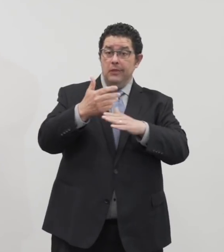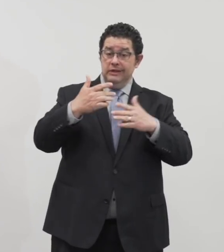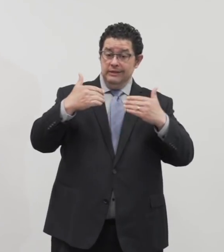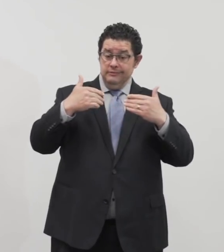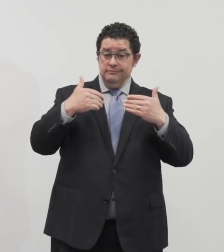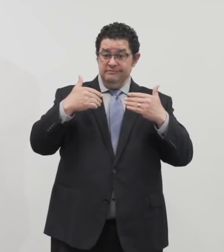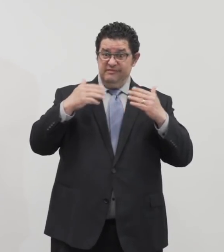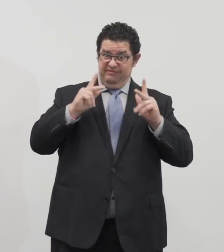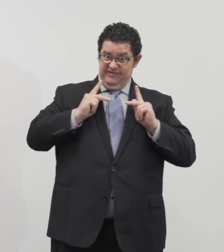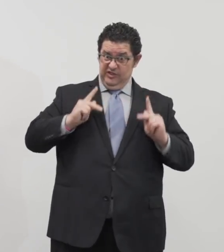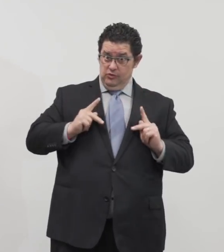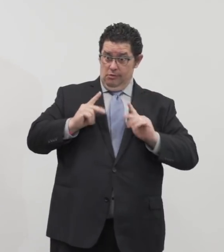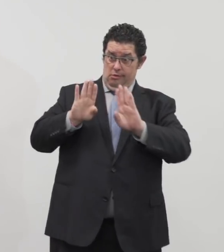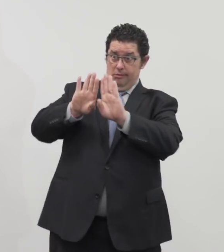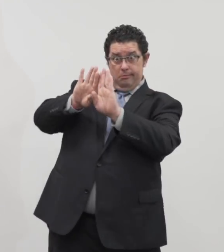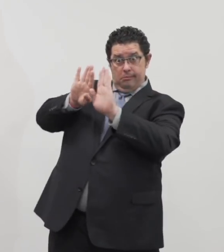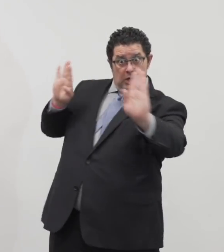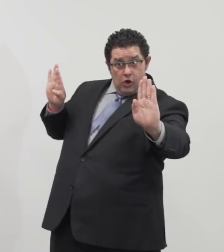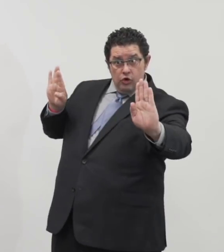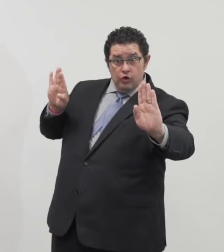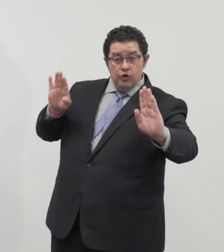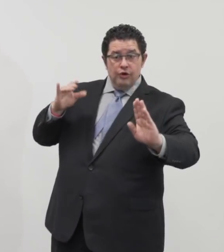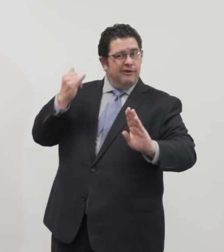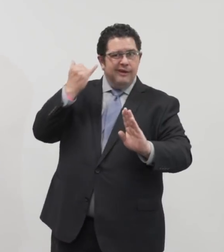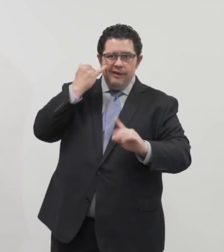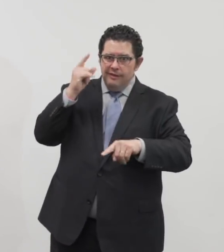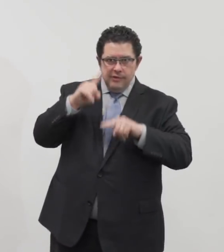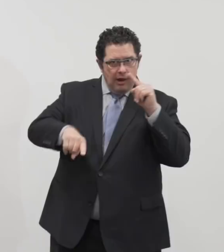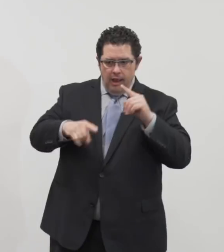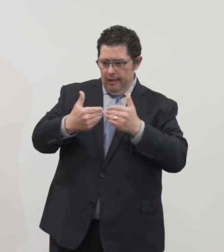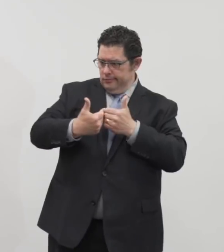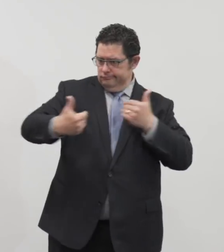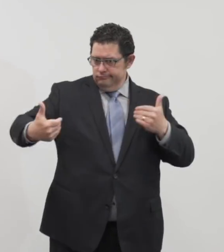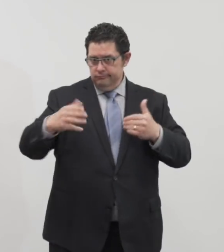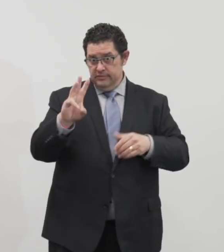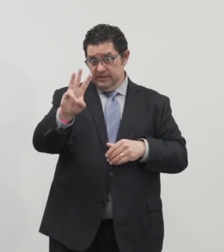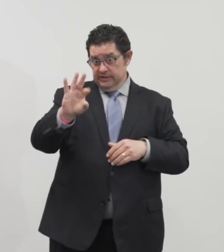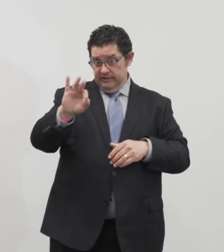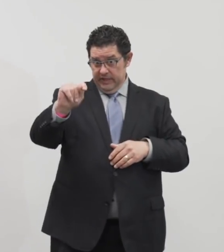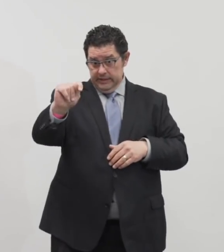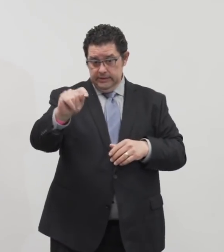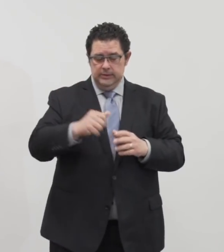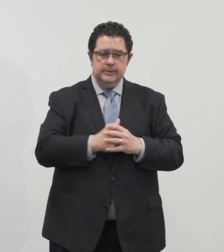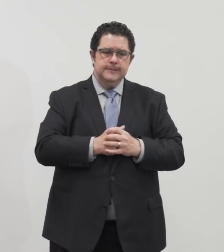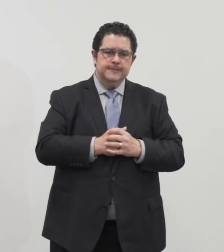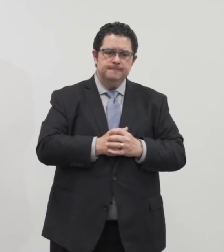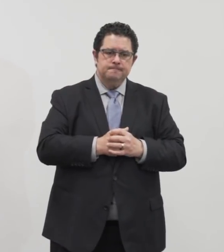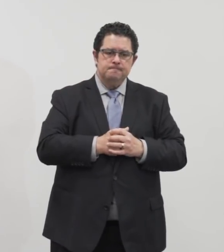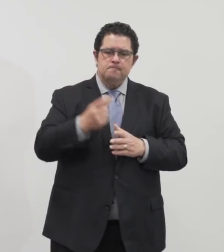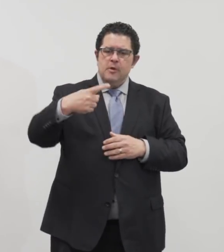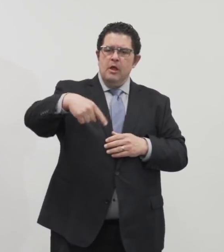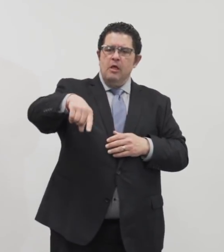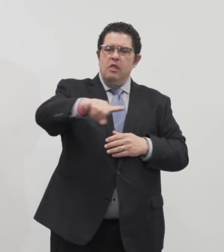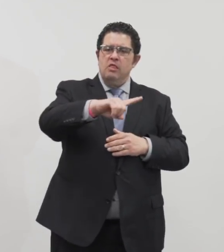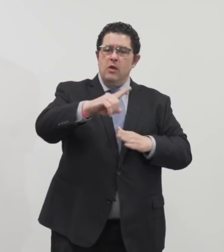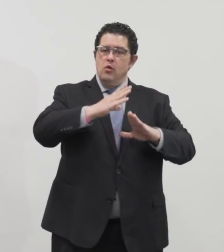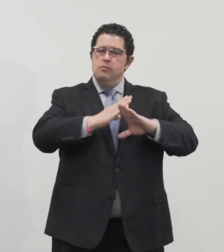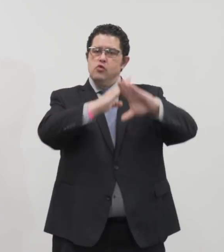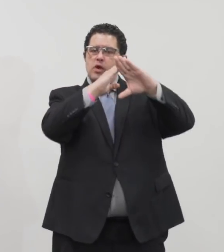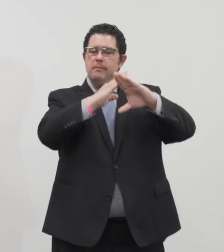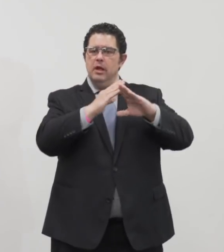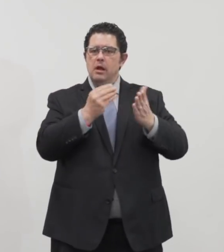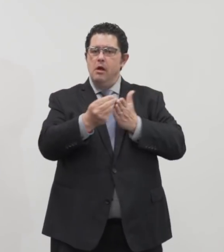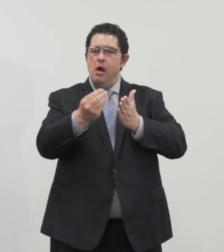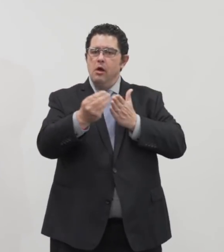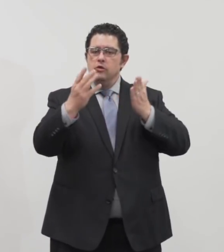of six feet is not easily accomplished. And they will prohibit customers from bringing in outside